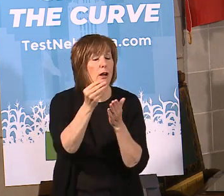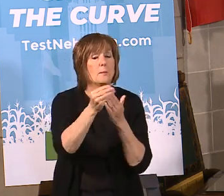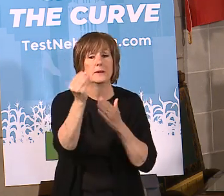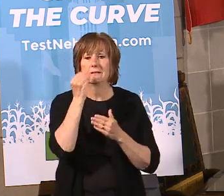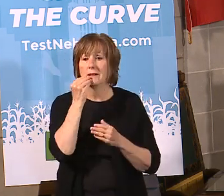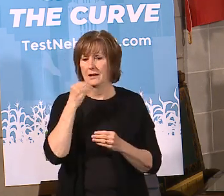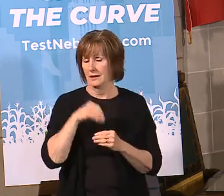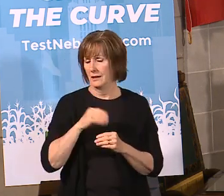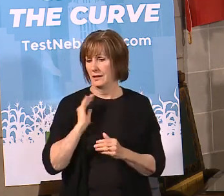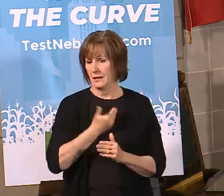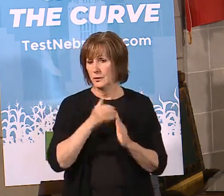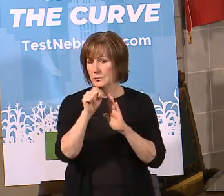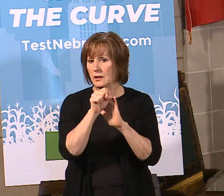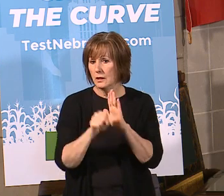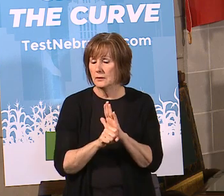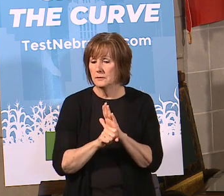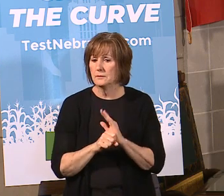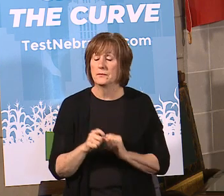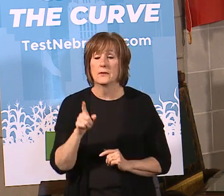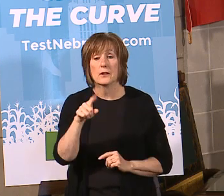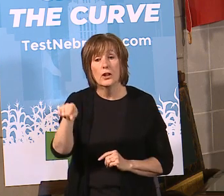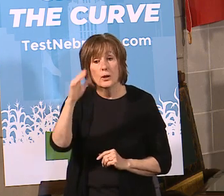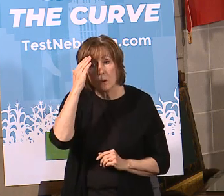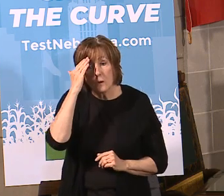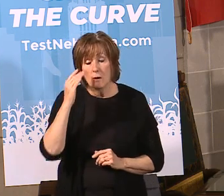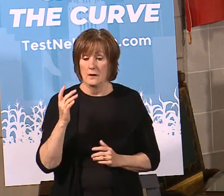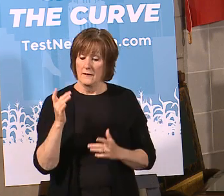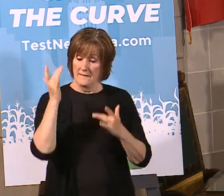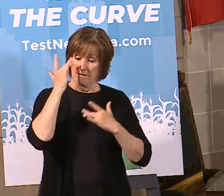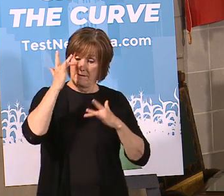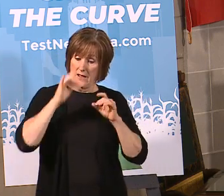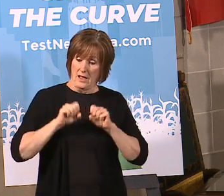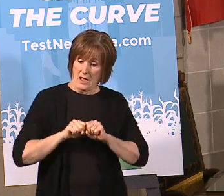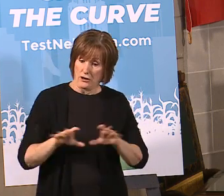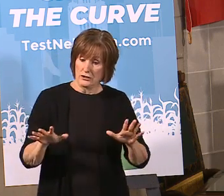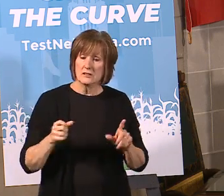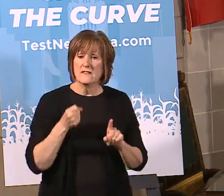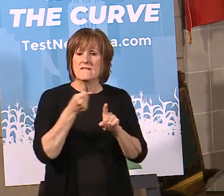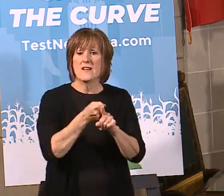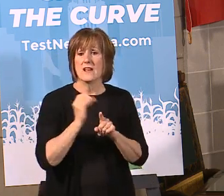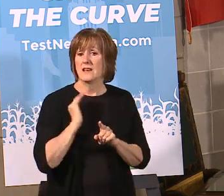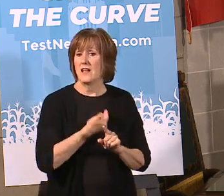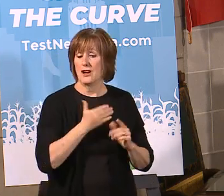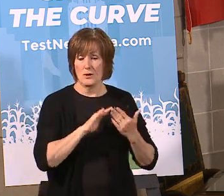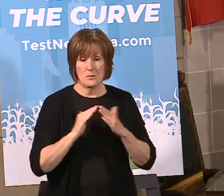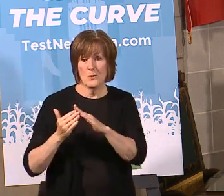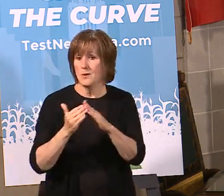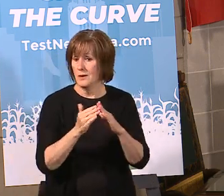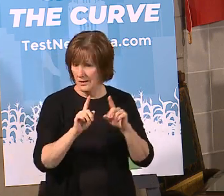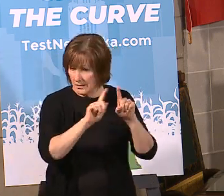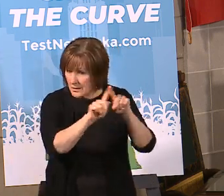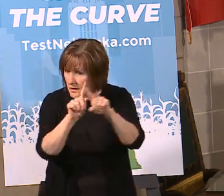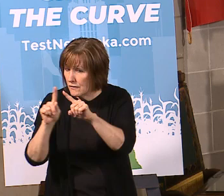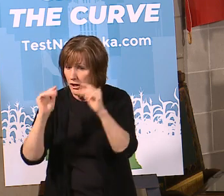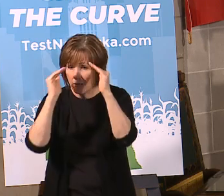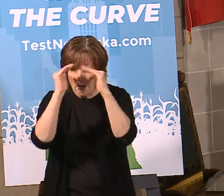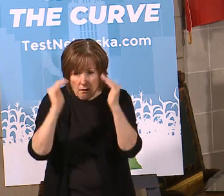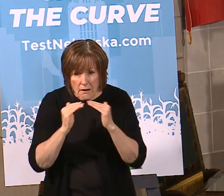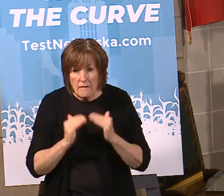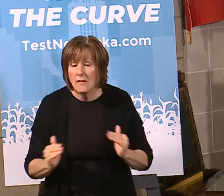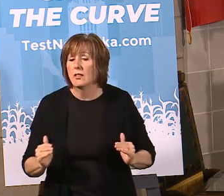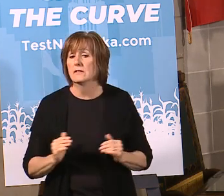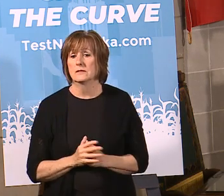dining in our state. Please note that the virus is affecting our communities with varying levels of intensity and at different